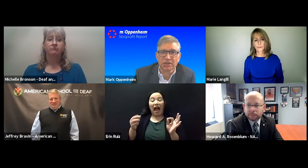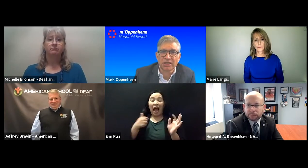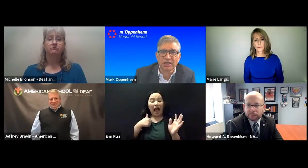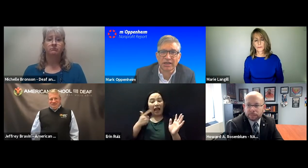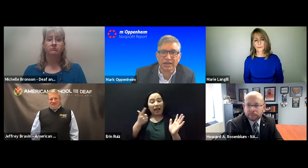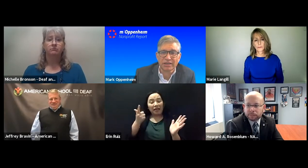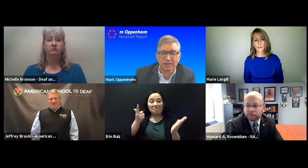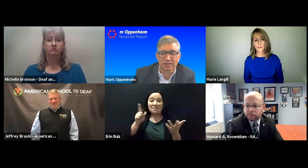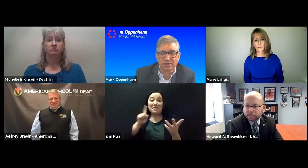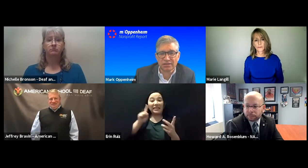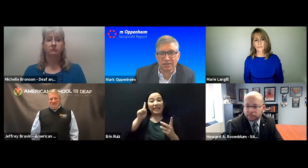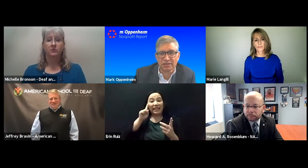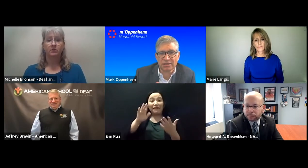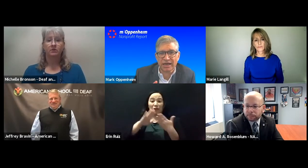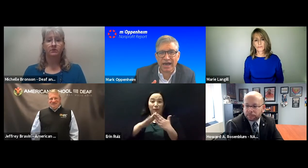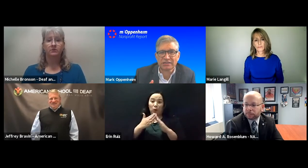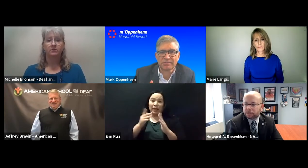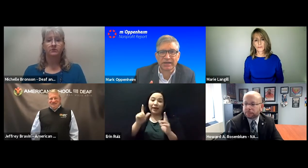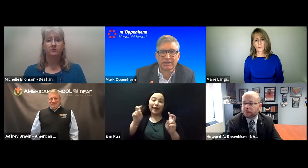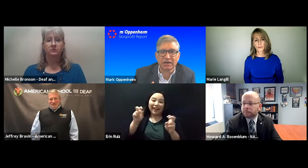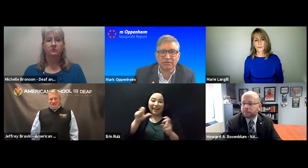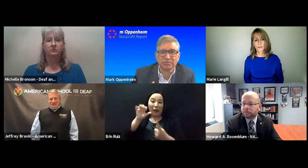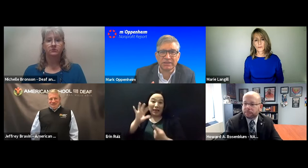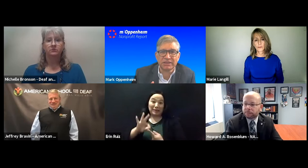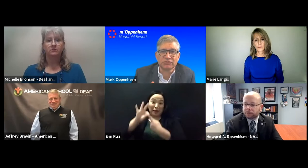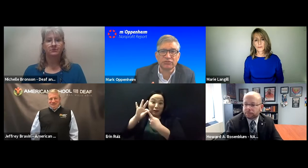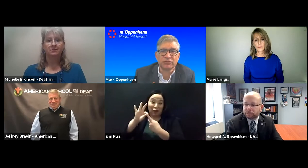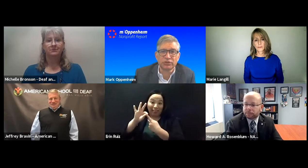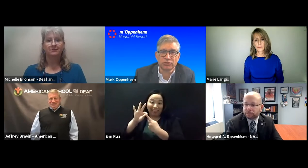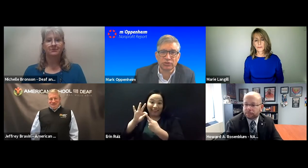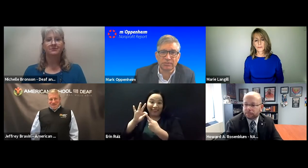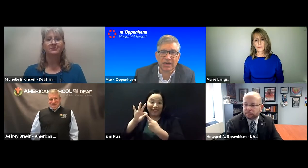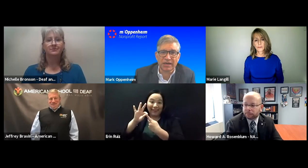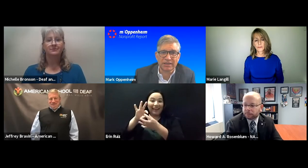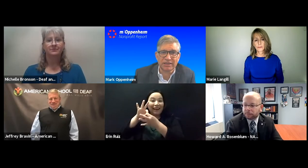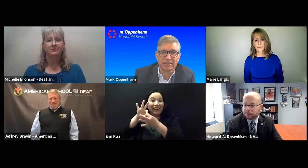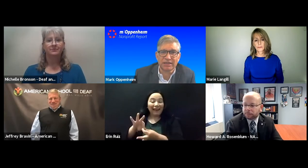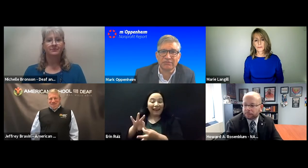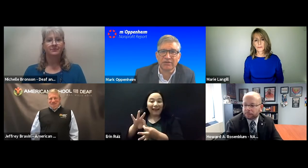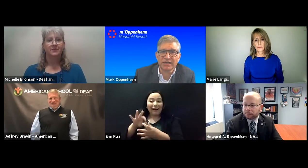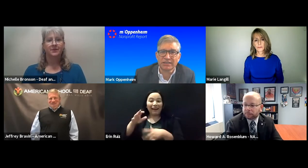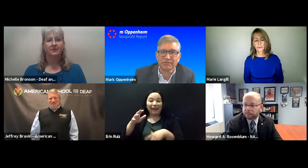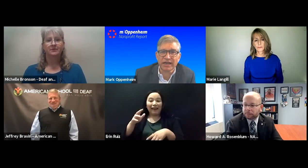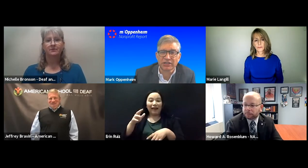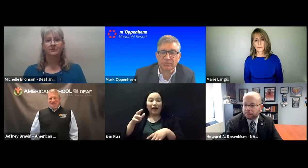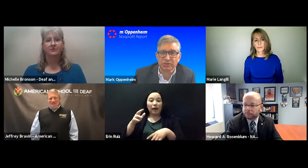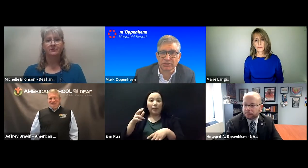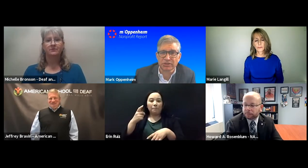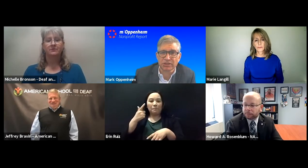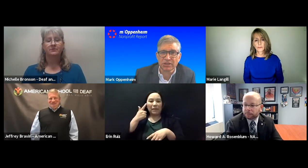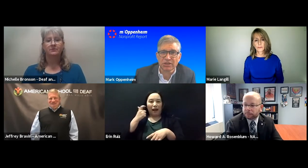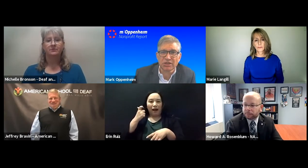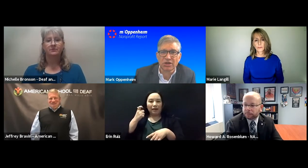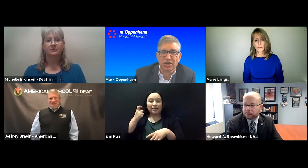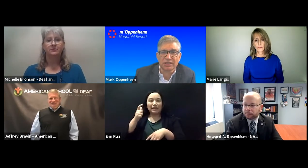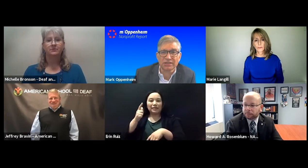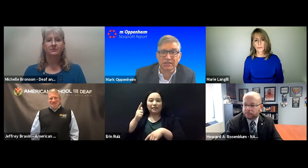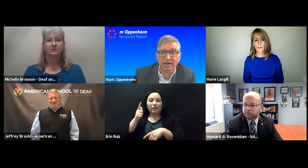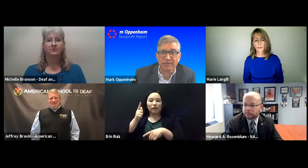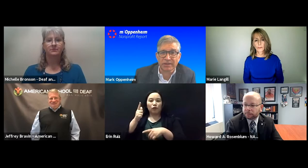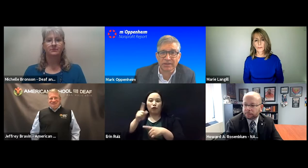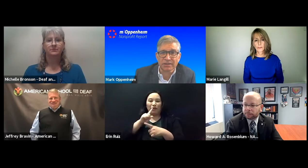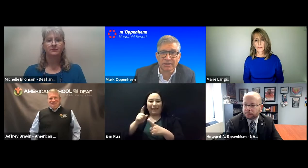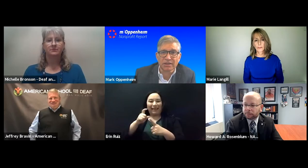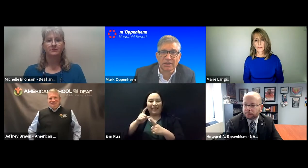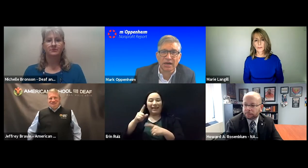in the aspect of being confused by the advice of experts on